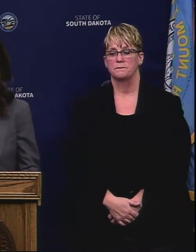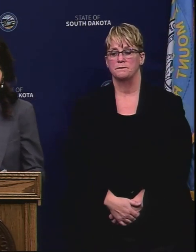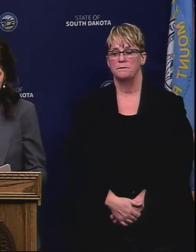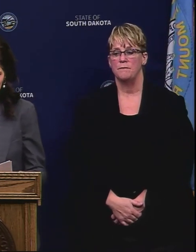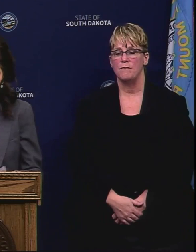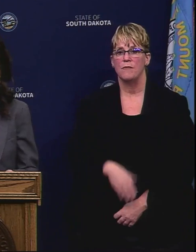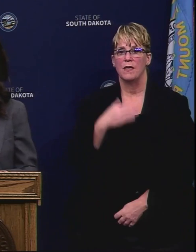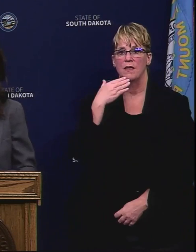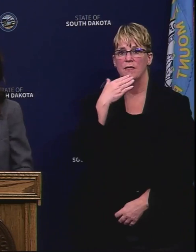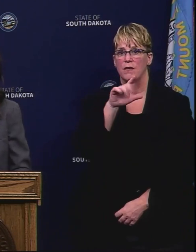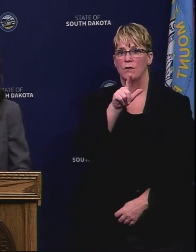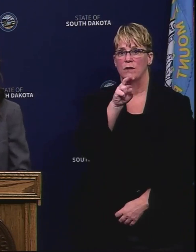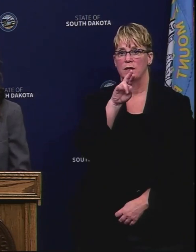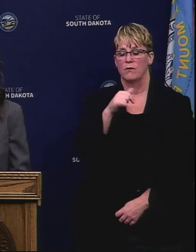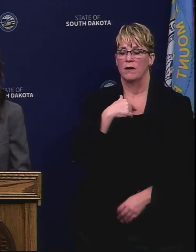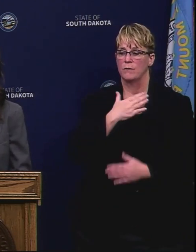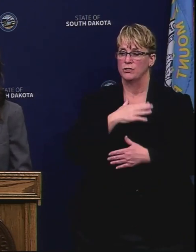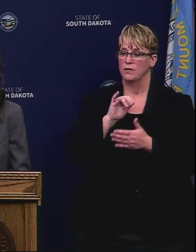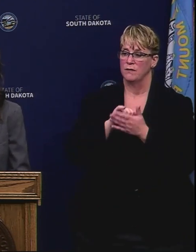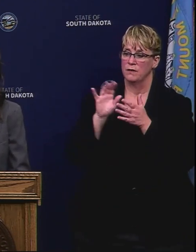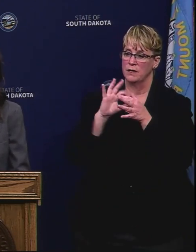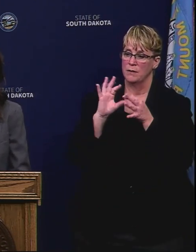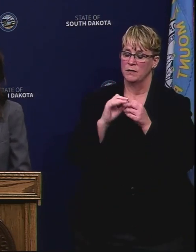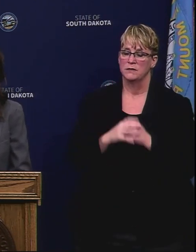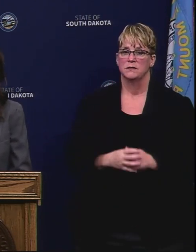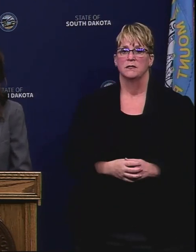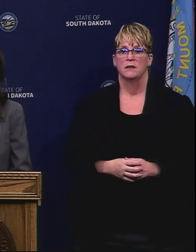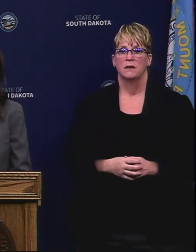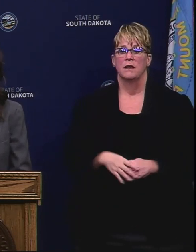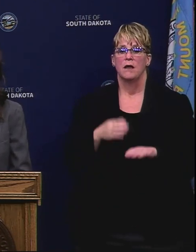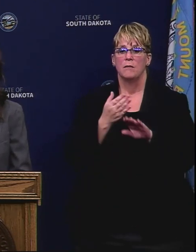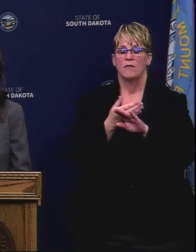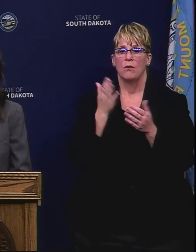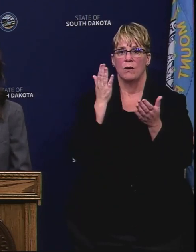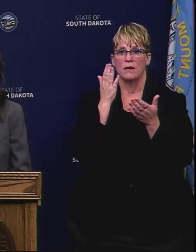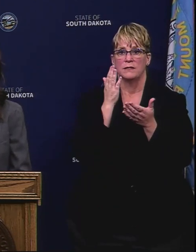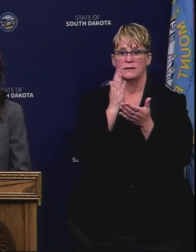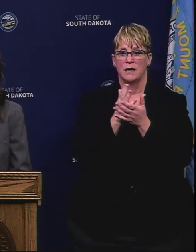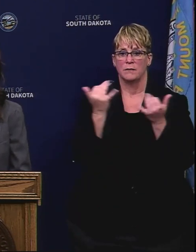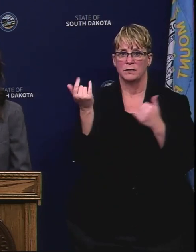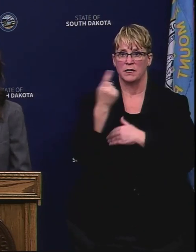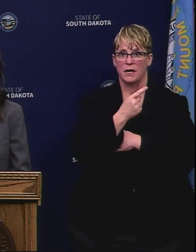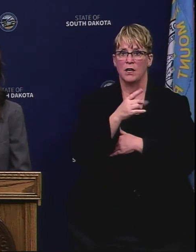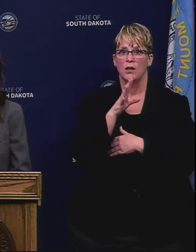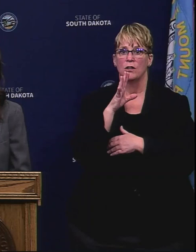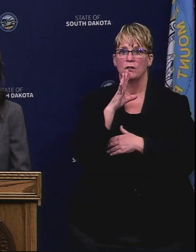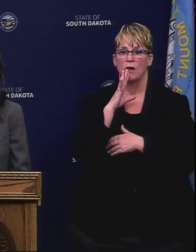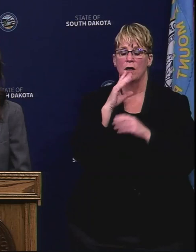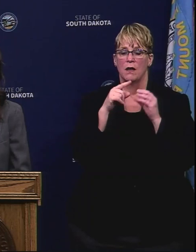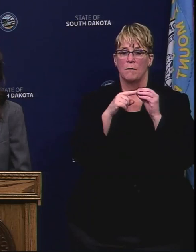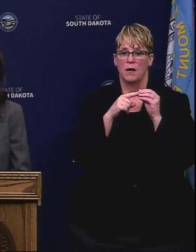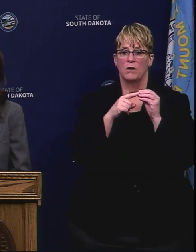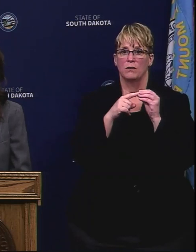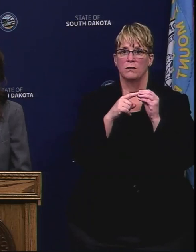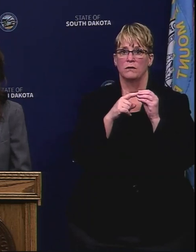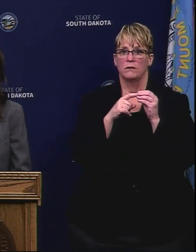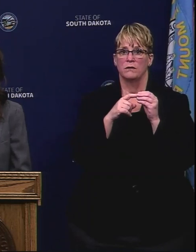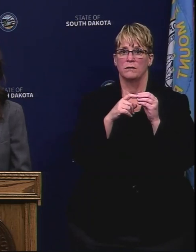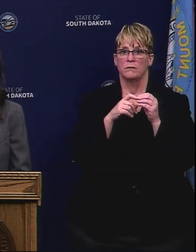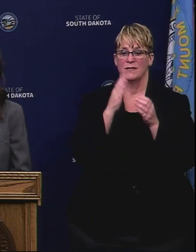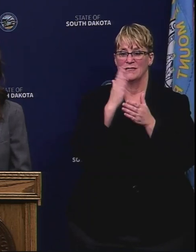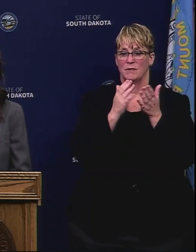Thank you Larry I appreciate that. Before I close today I do want to draw attention to an issue that's extremely important to me